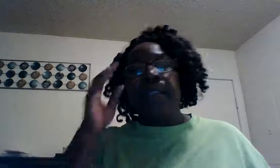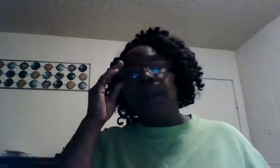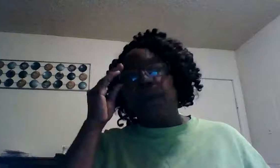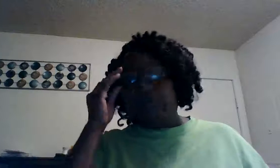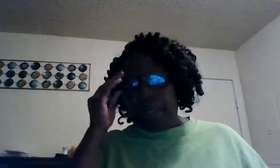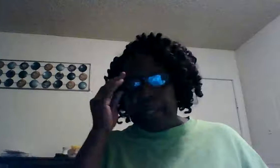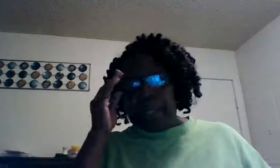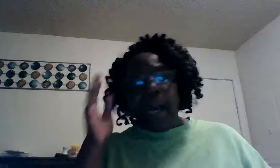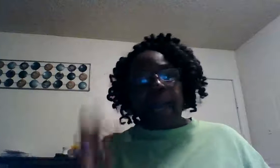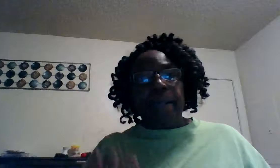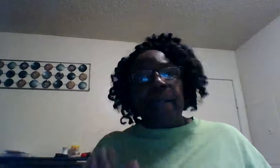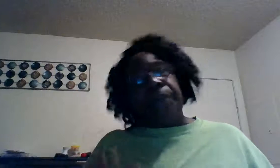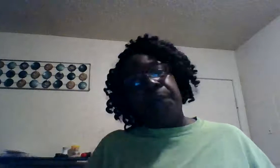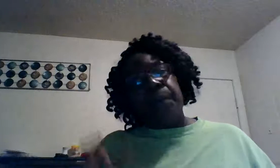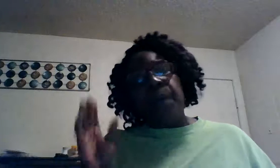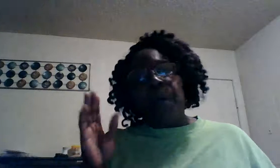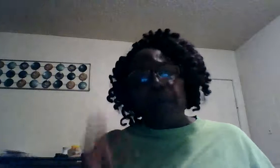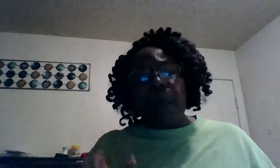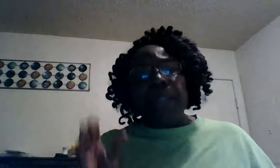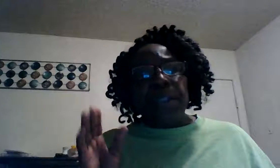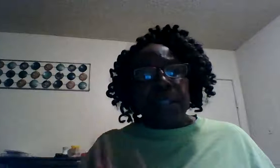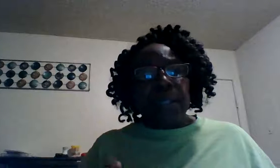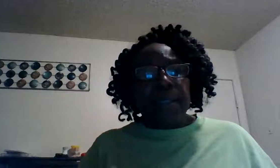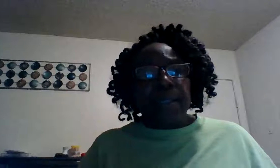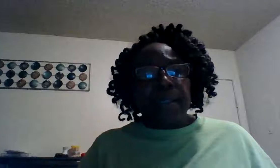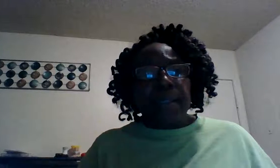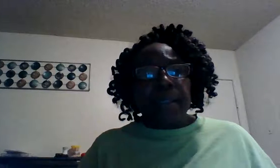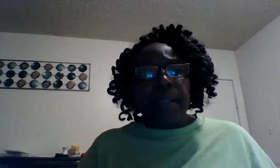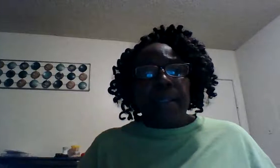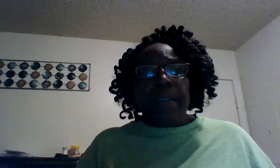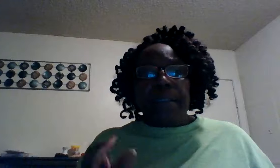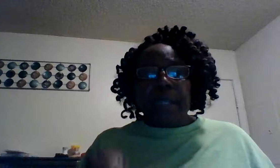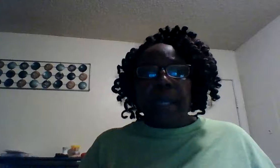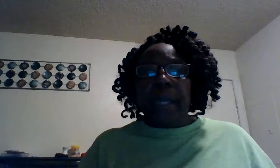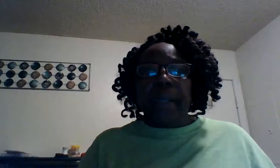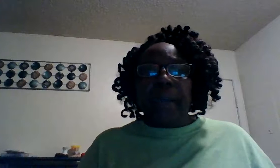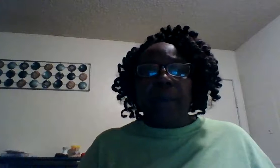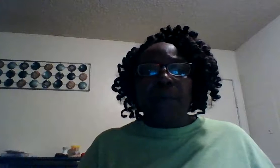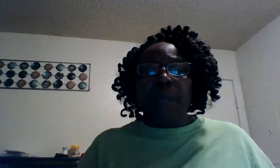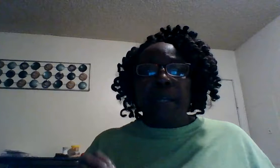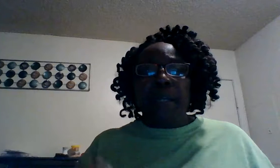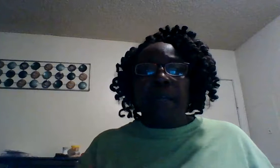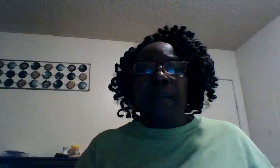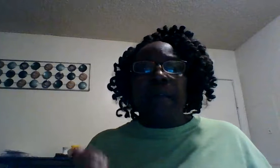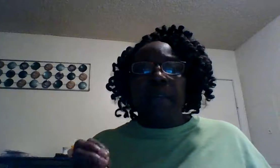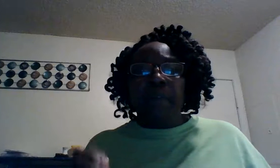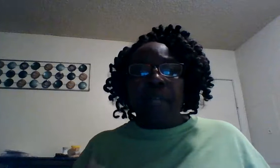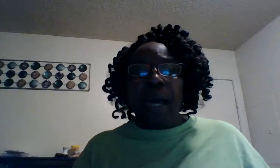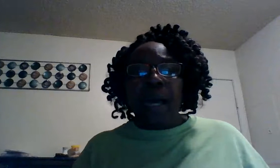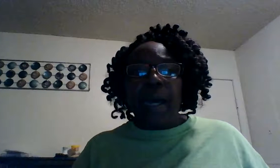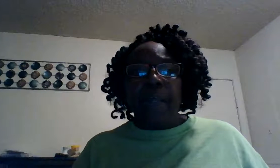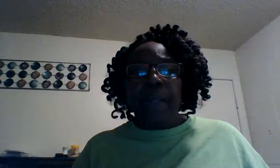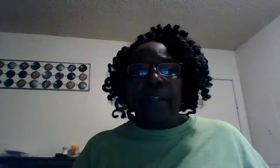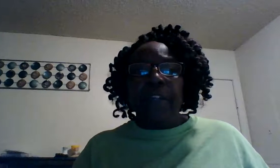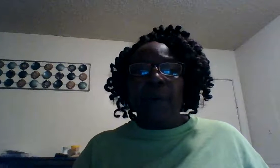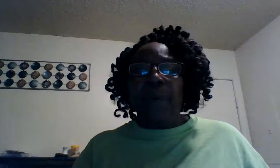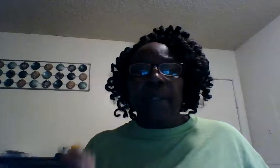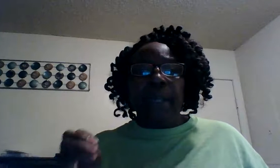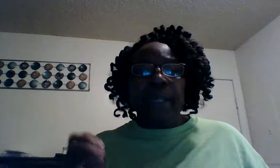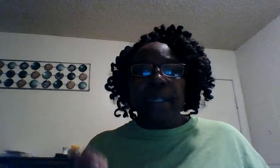glory be to god through christ jesus stand on the love of god knowing that he